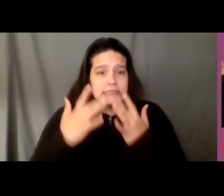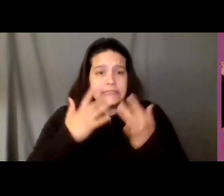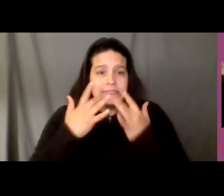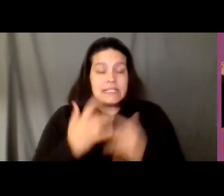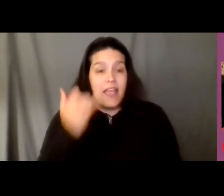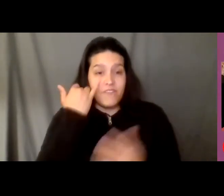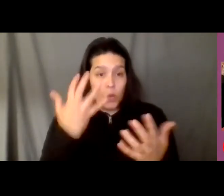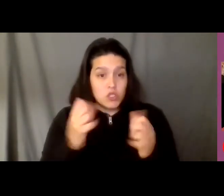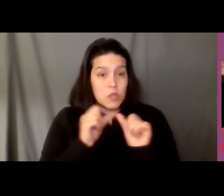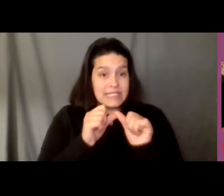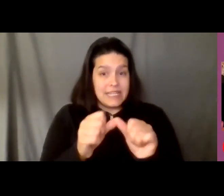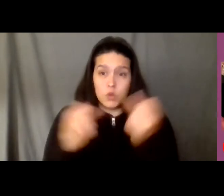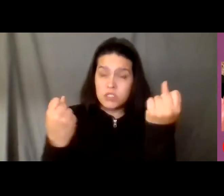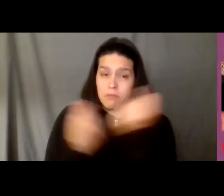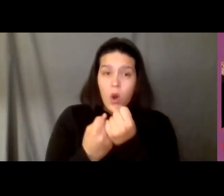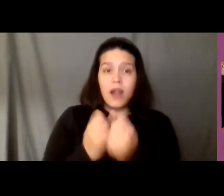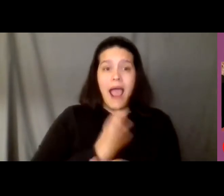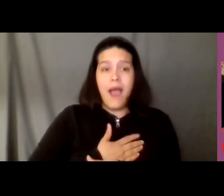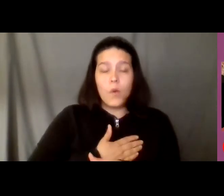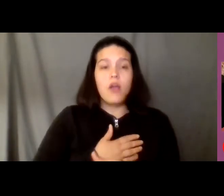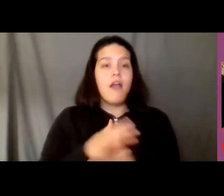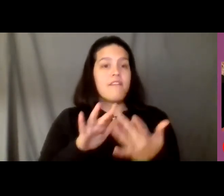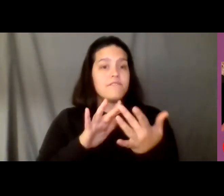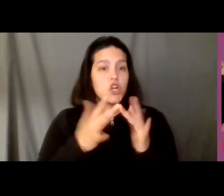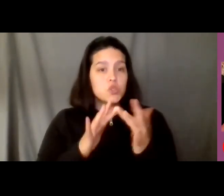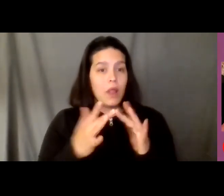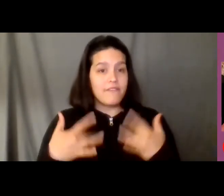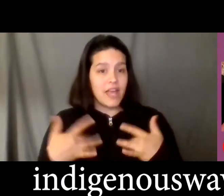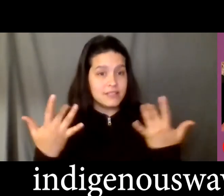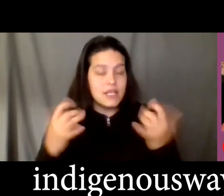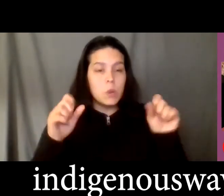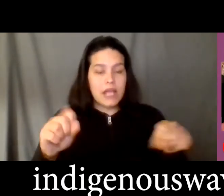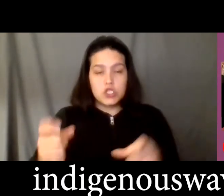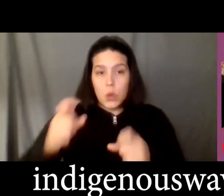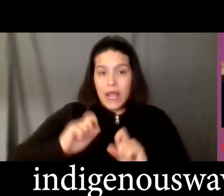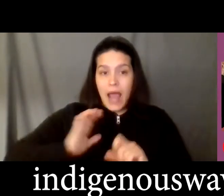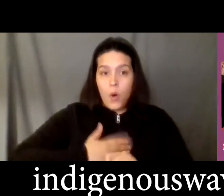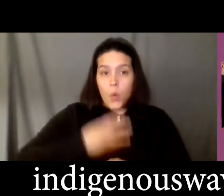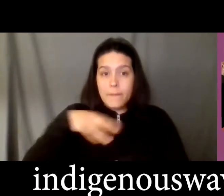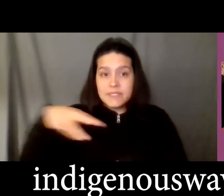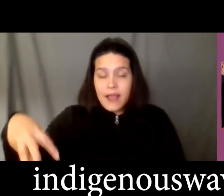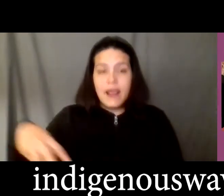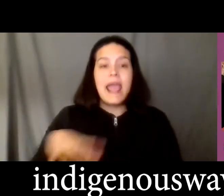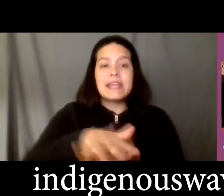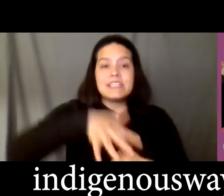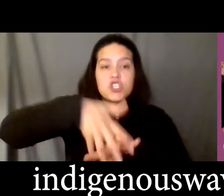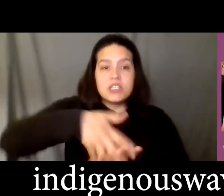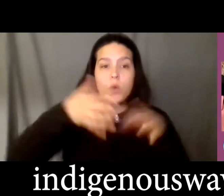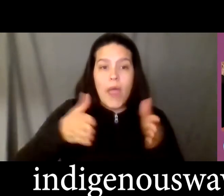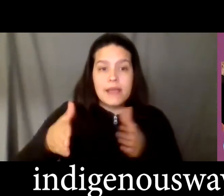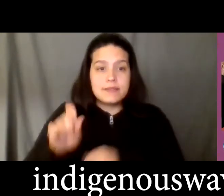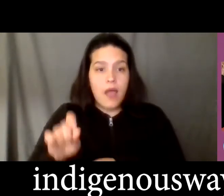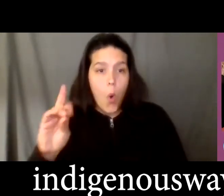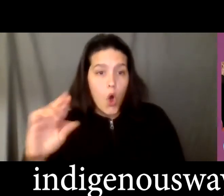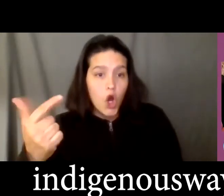virtual events where we're in now you can make a donation at our website indigenousways.org donate or